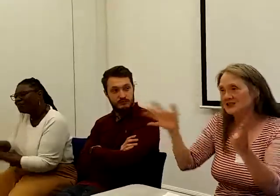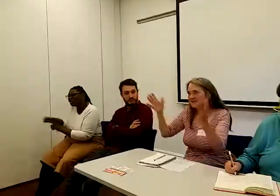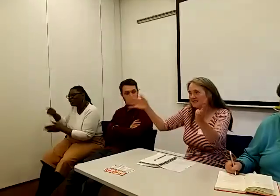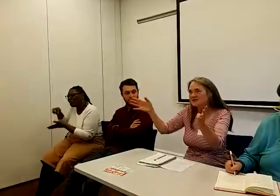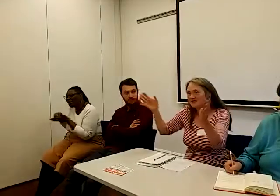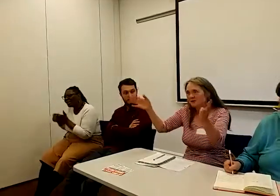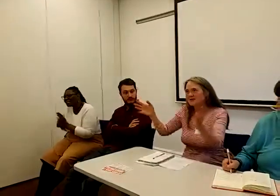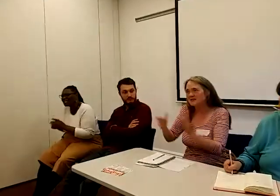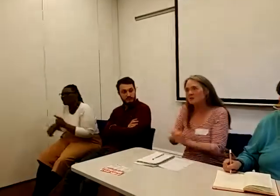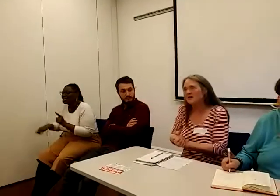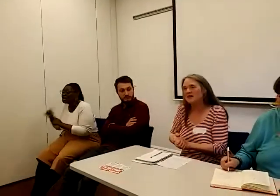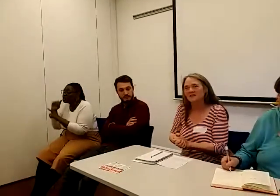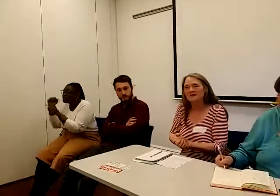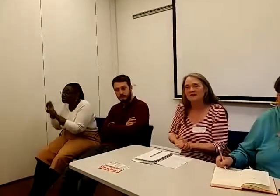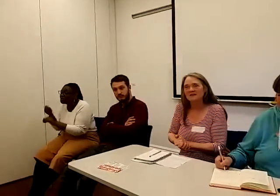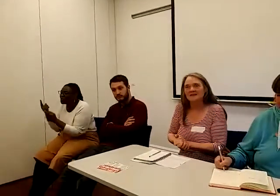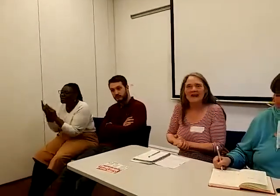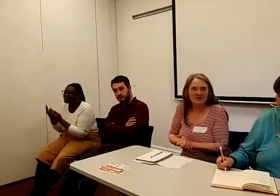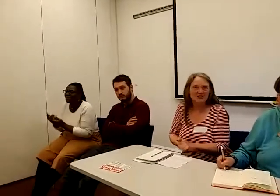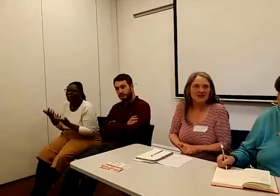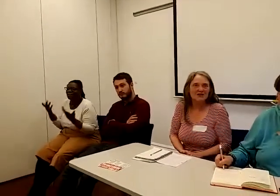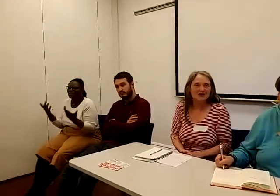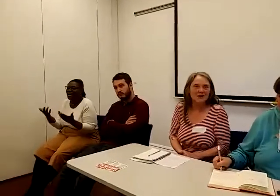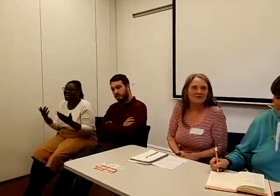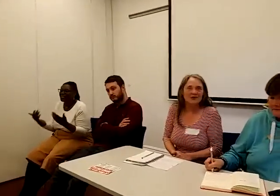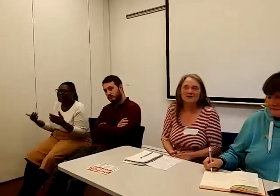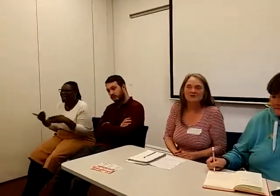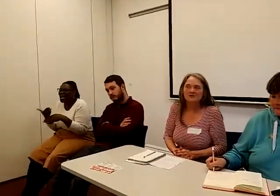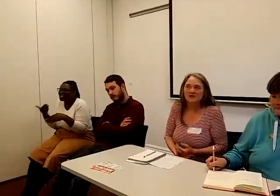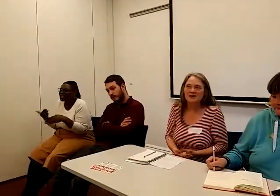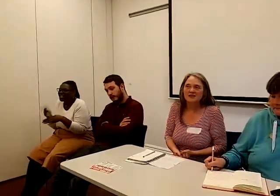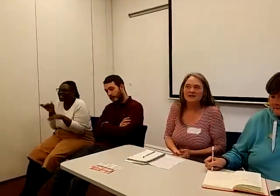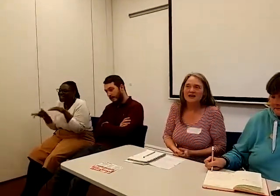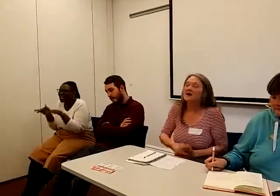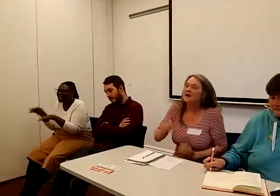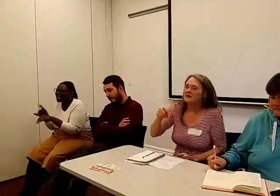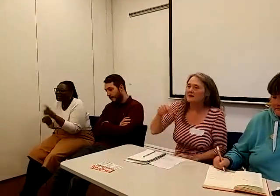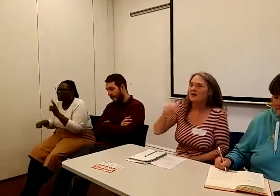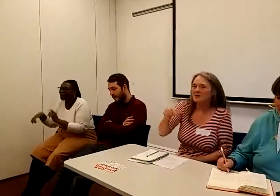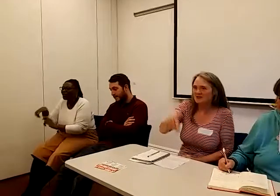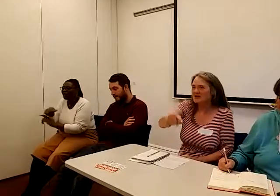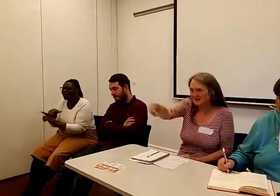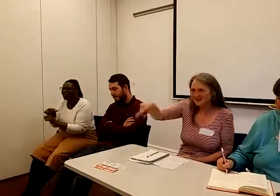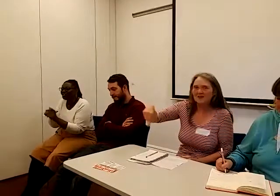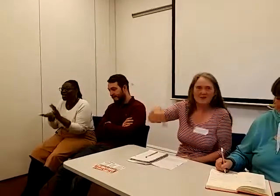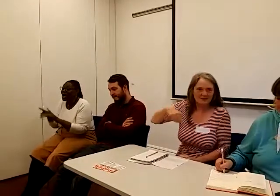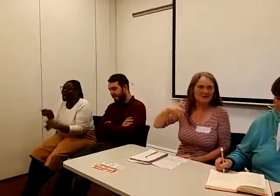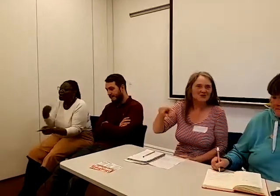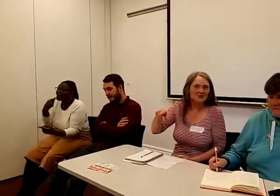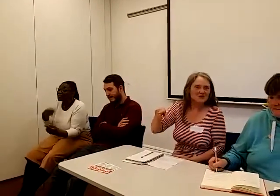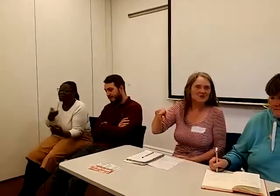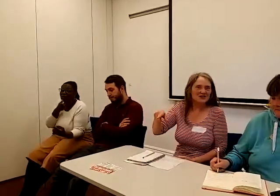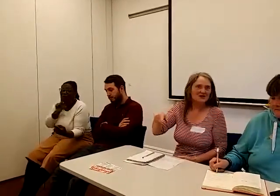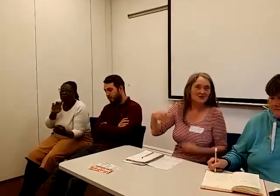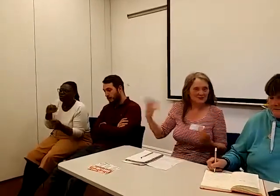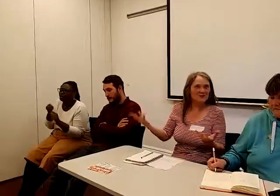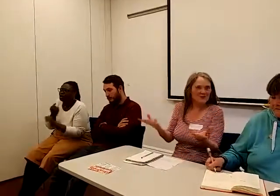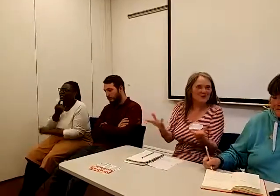into doing some kind of agitating around the country. And I'm not suggesting that the people in this room should say we're